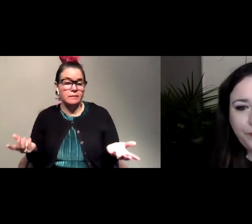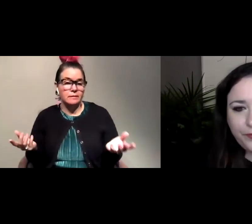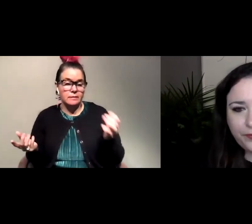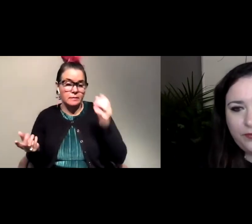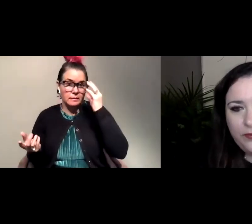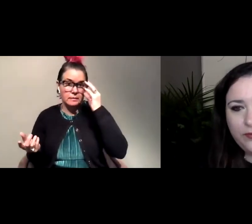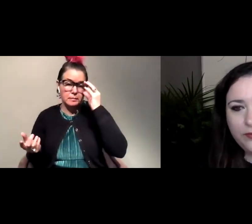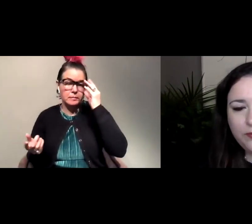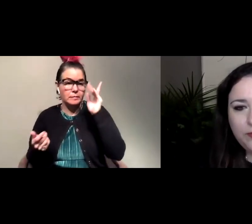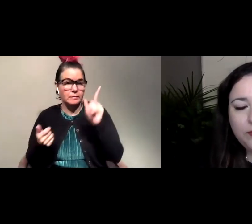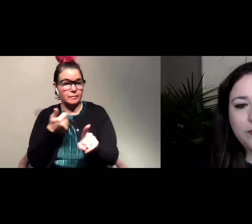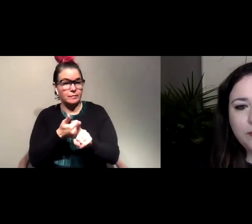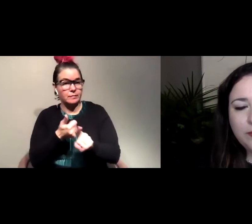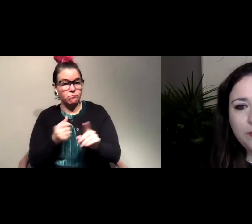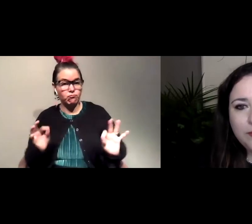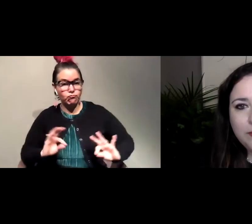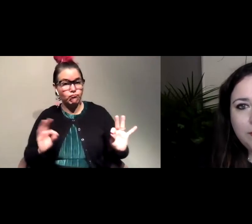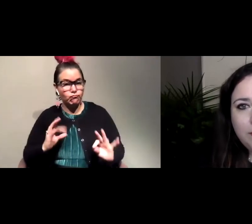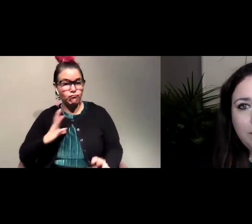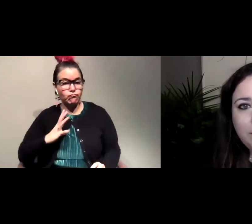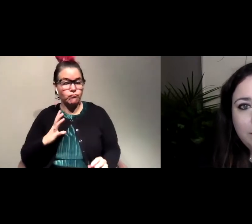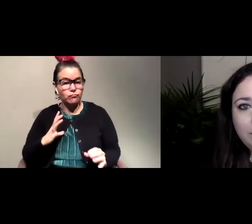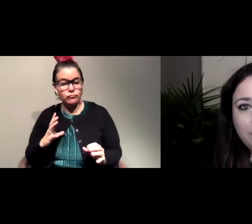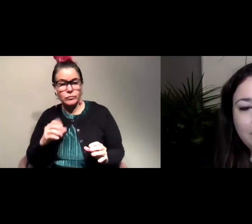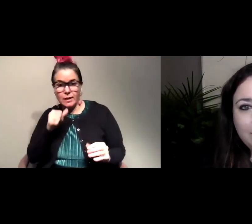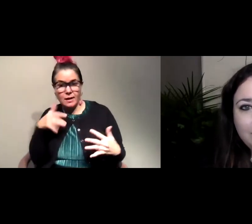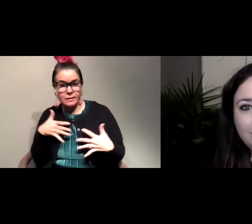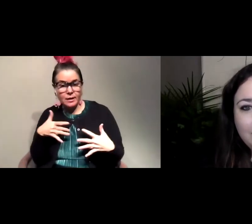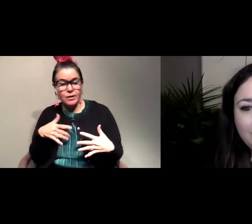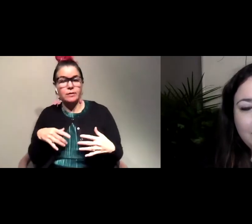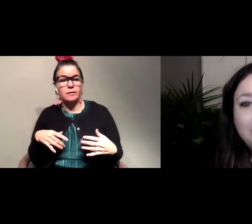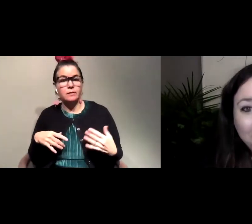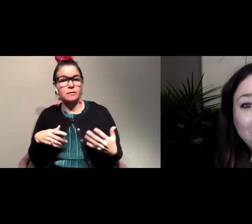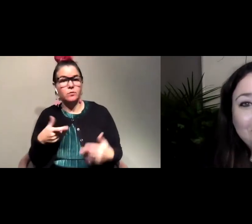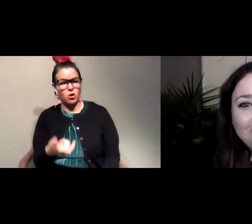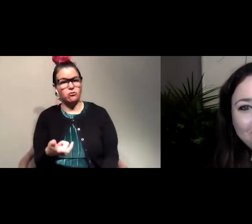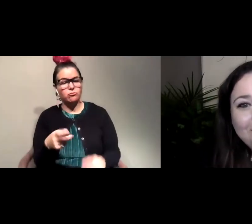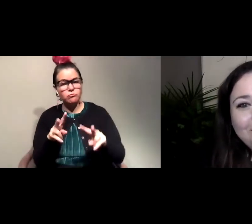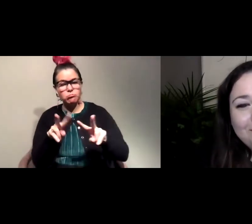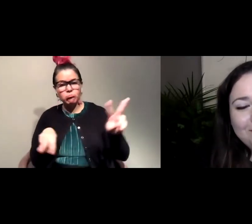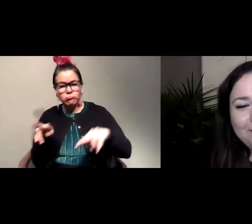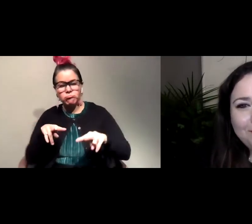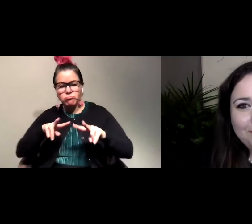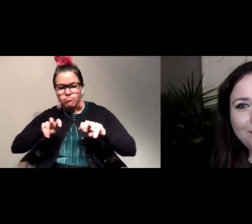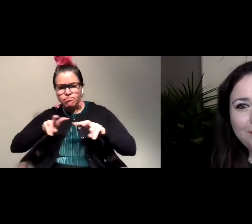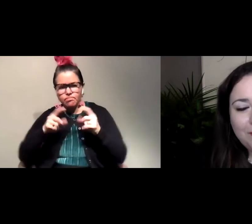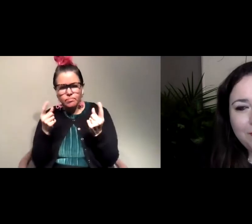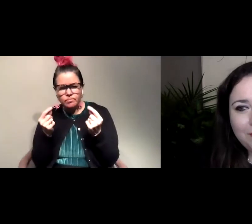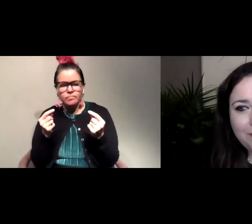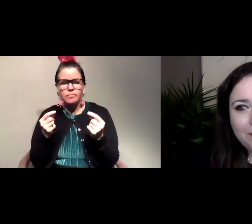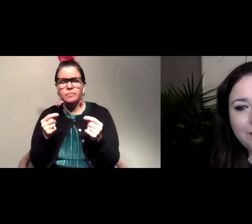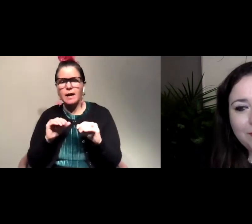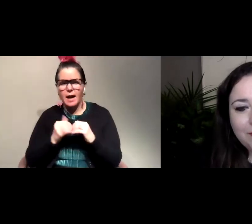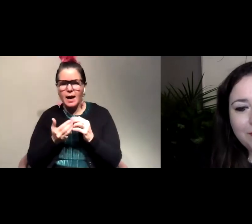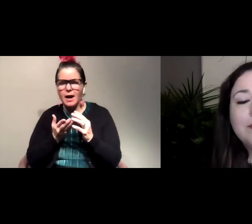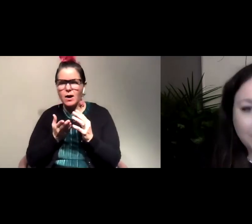not scared and you're okay with it and just watch it see what it does and see how it moves through